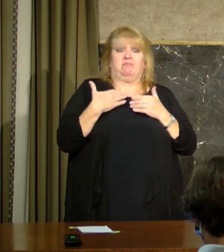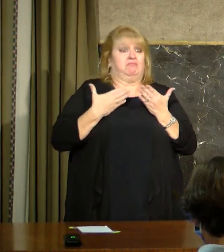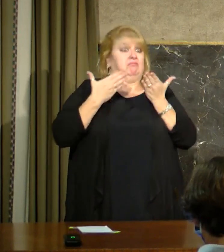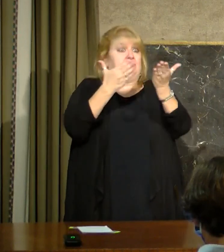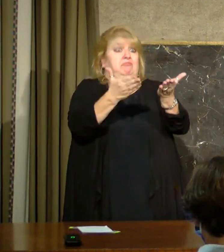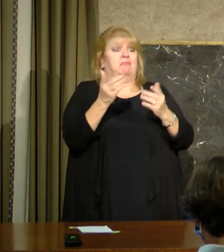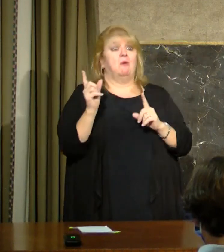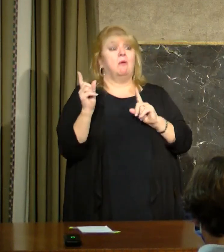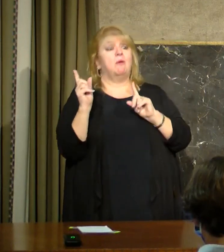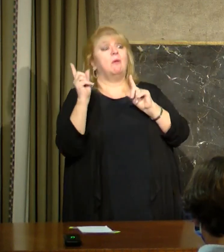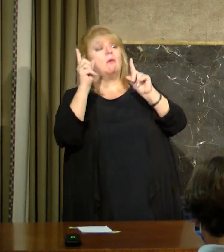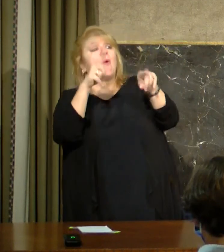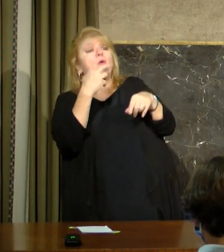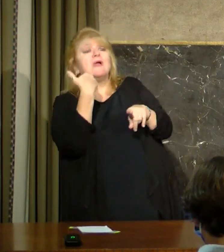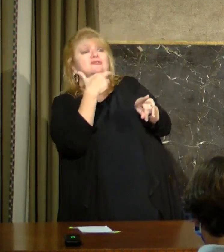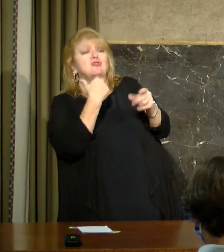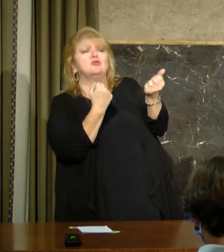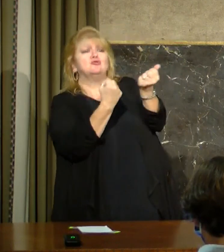eating in the restaurant.